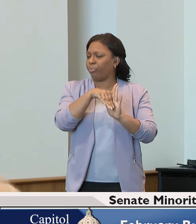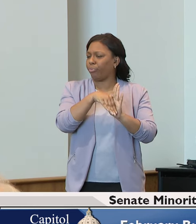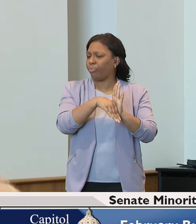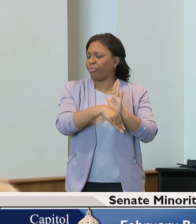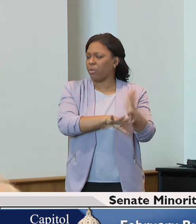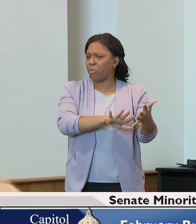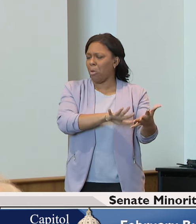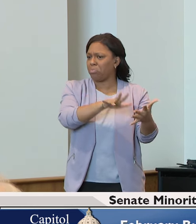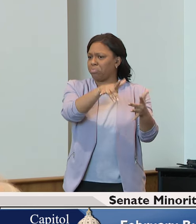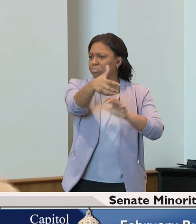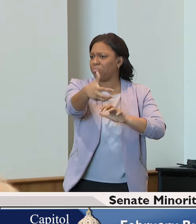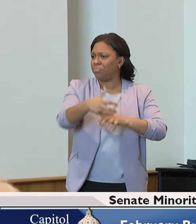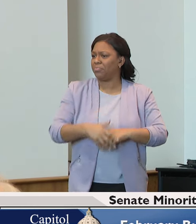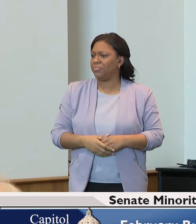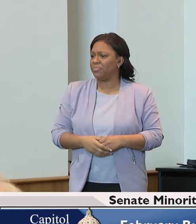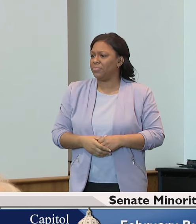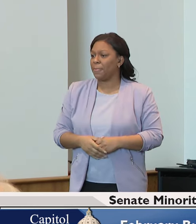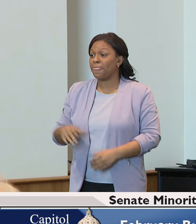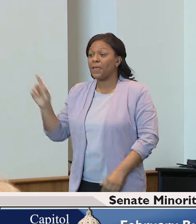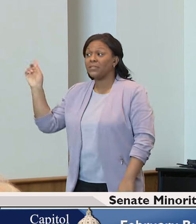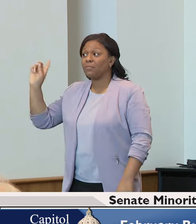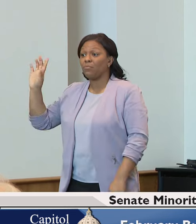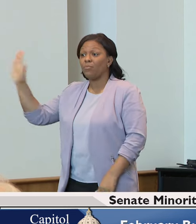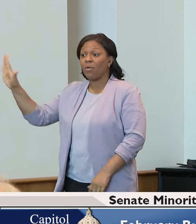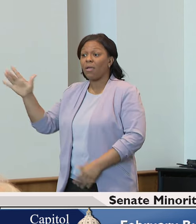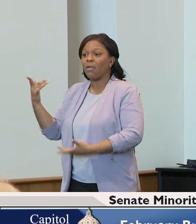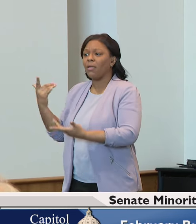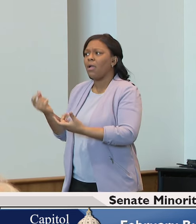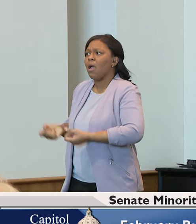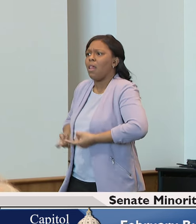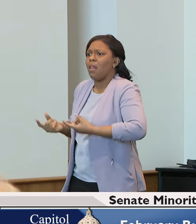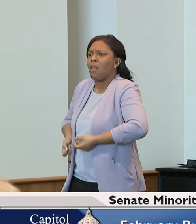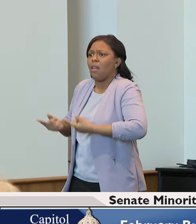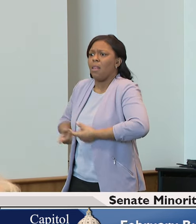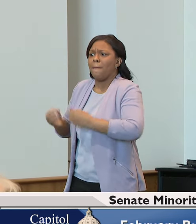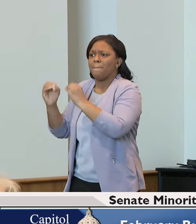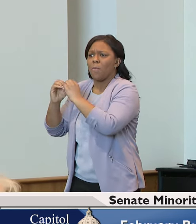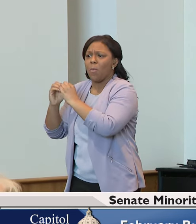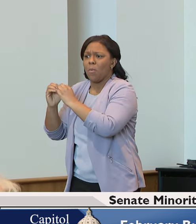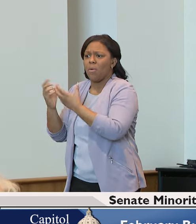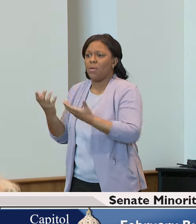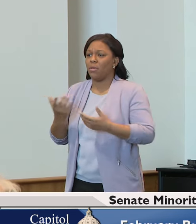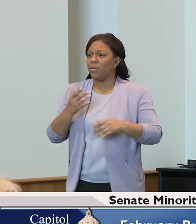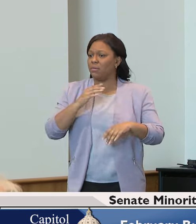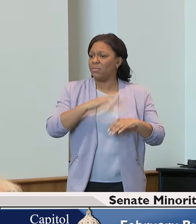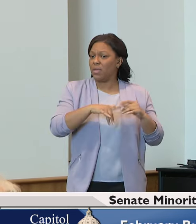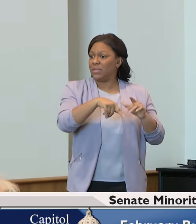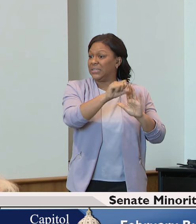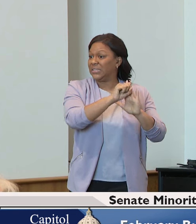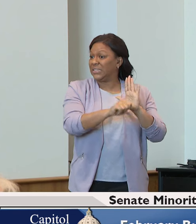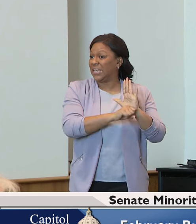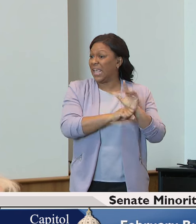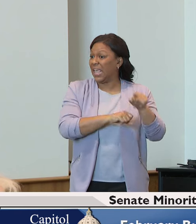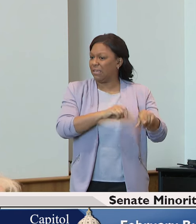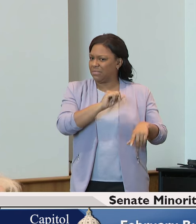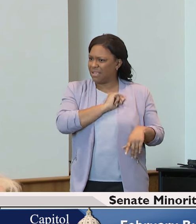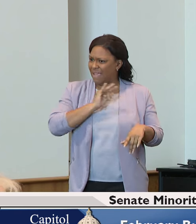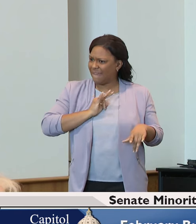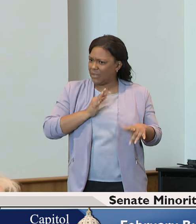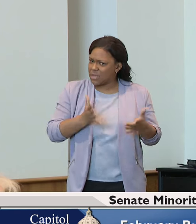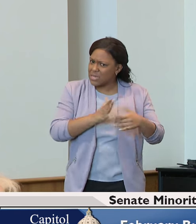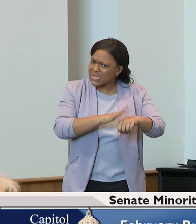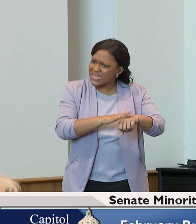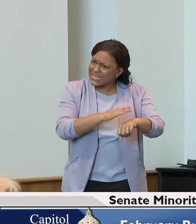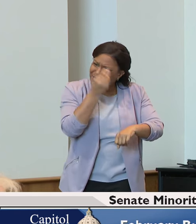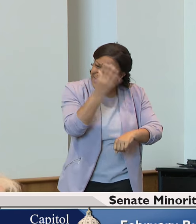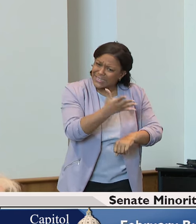continue to entertain more spending this session, while state officials, as we heard today, are urging caution on our state spending.